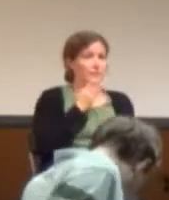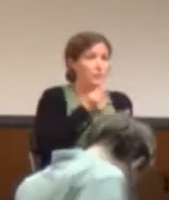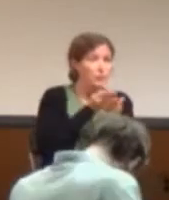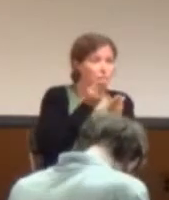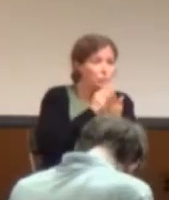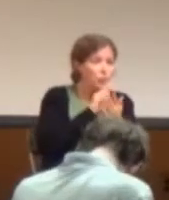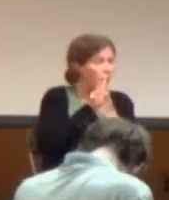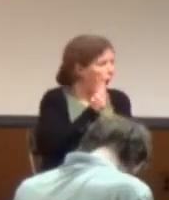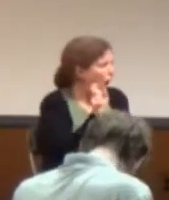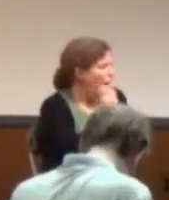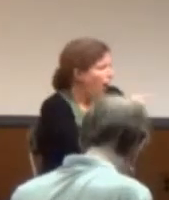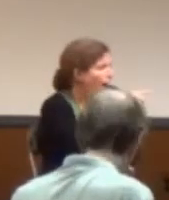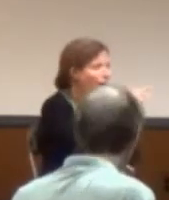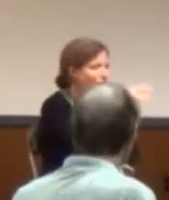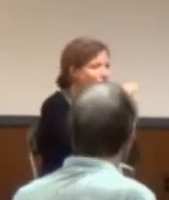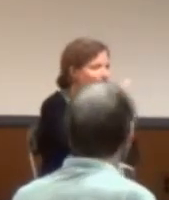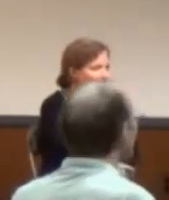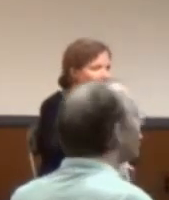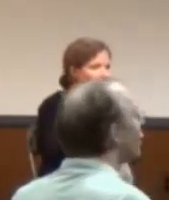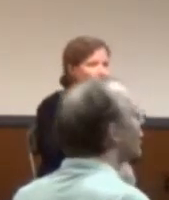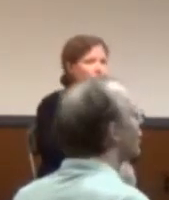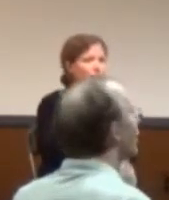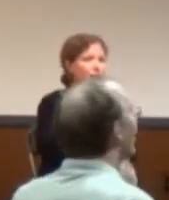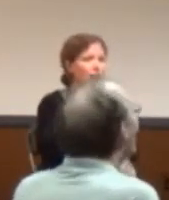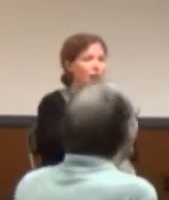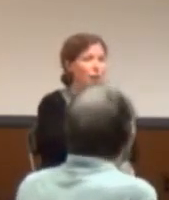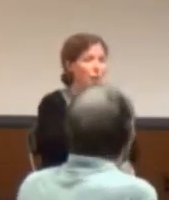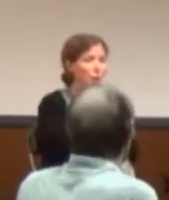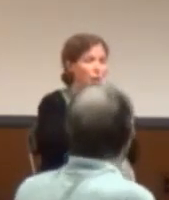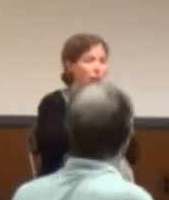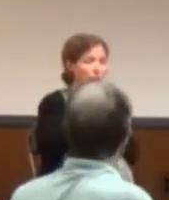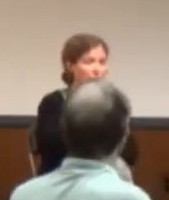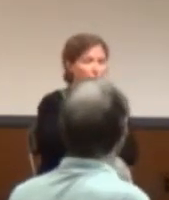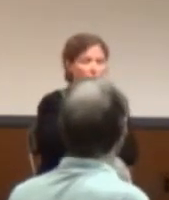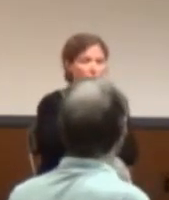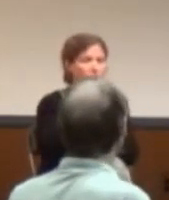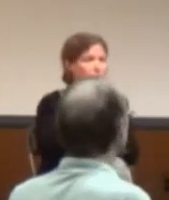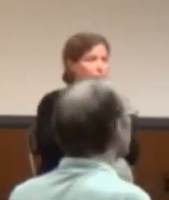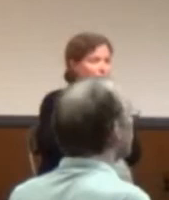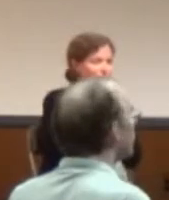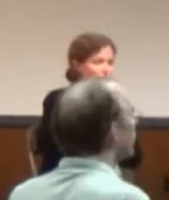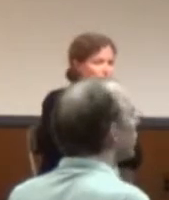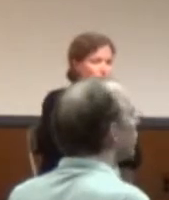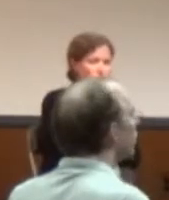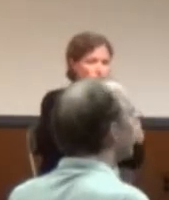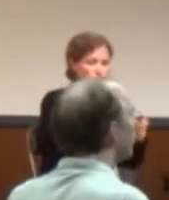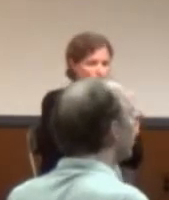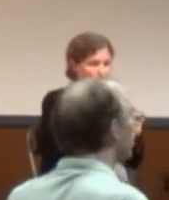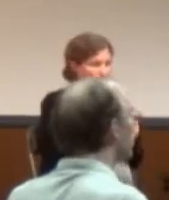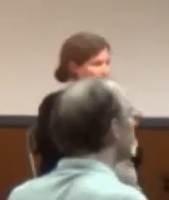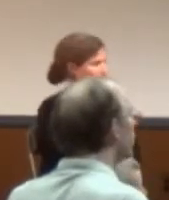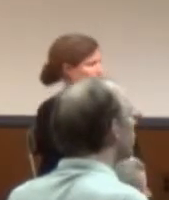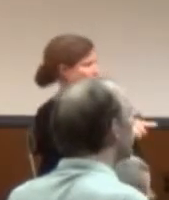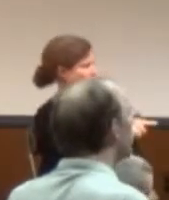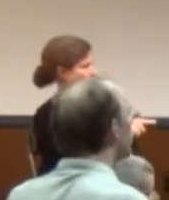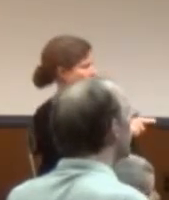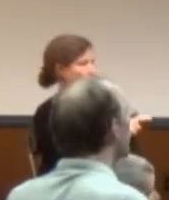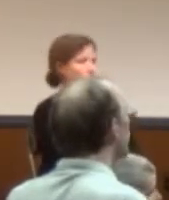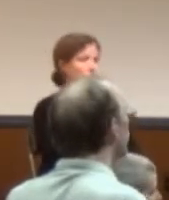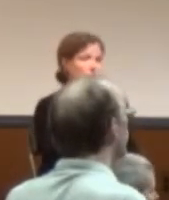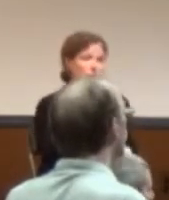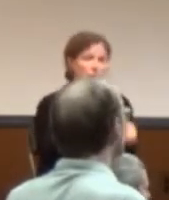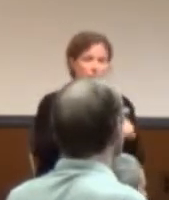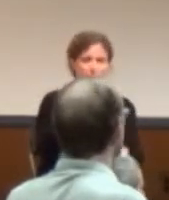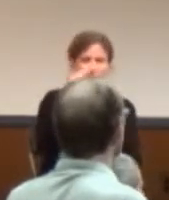store and at the karaoke bar and shopping with my sister and stuff. So, if enough people